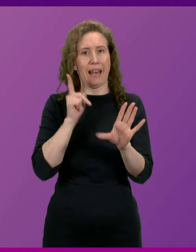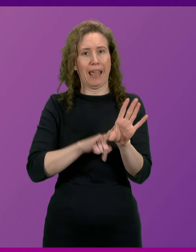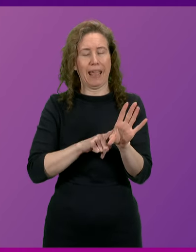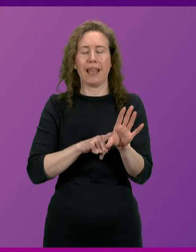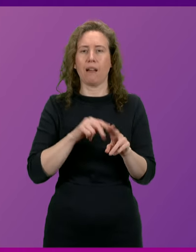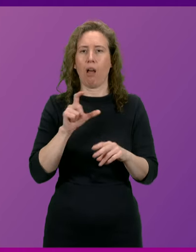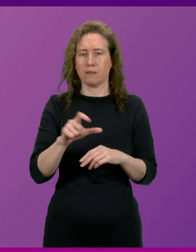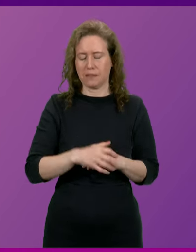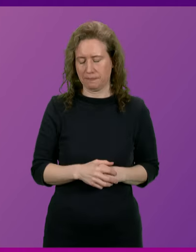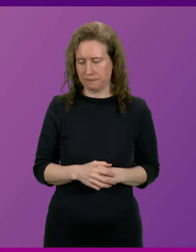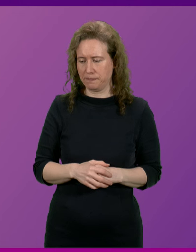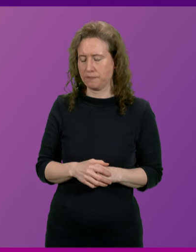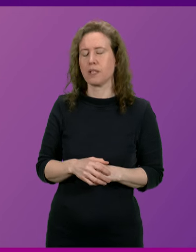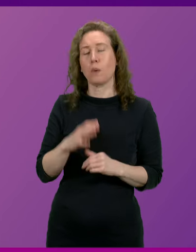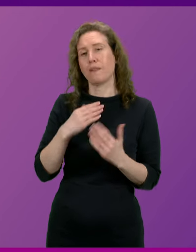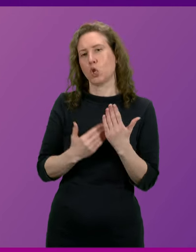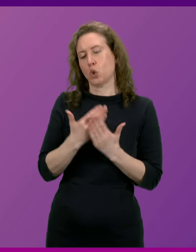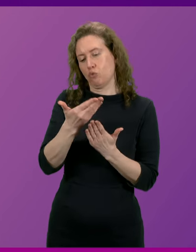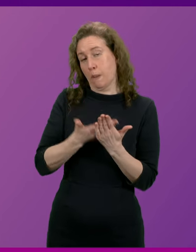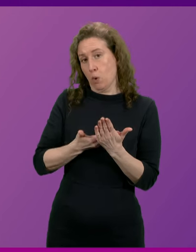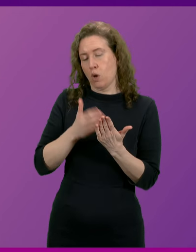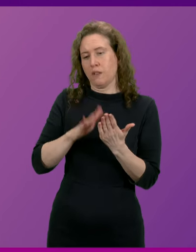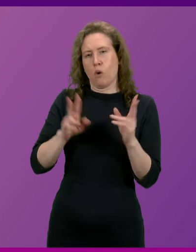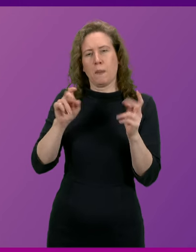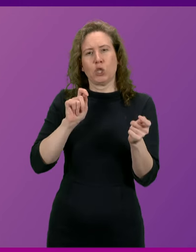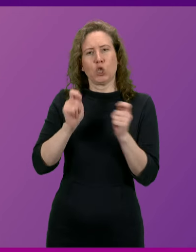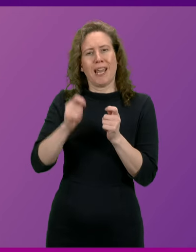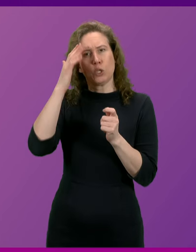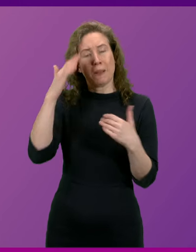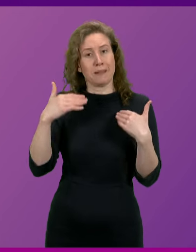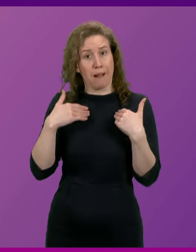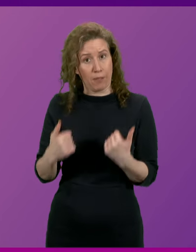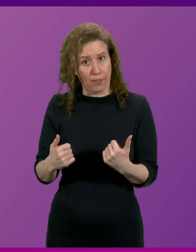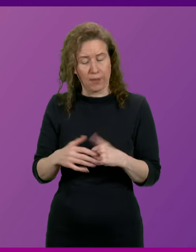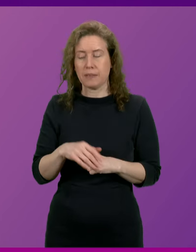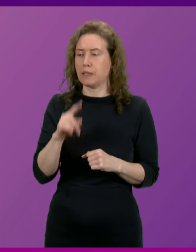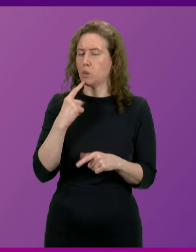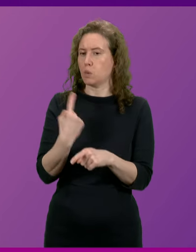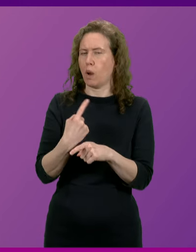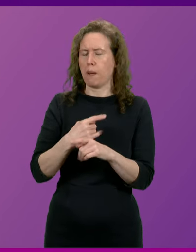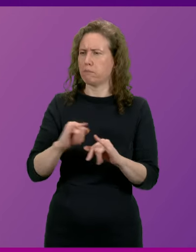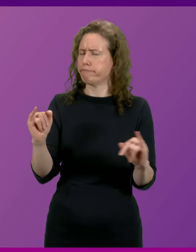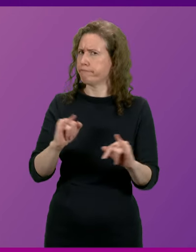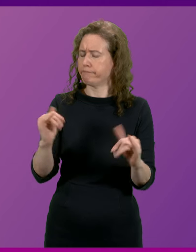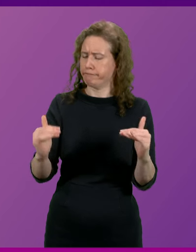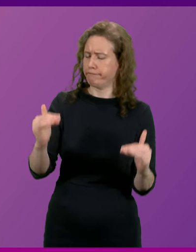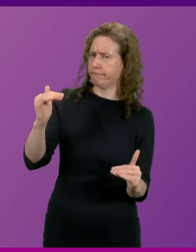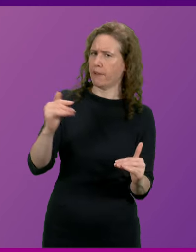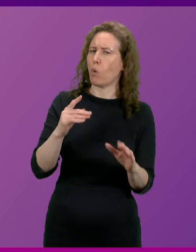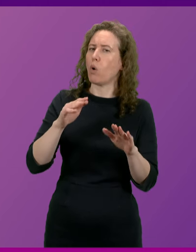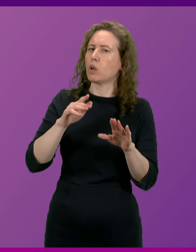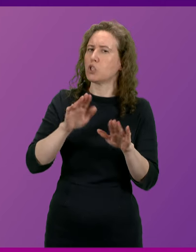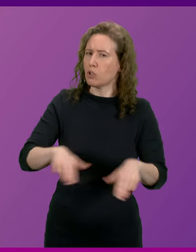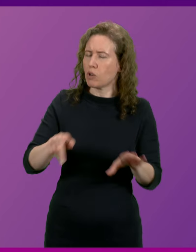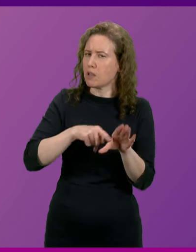The Rural Divide is a new report by the charity Change Mental Health which reveals the stark inequalities facing children and young people in